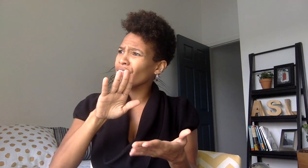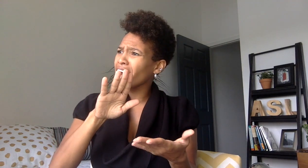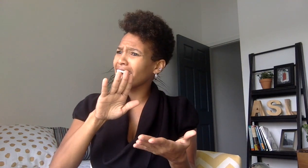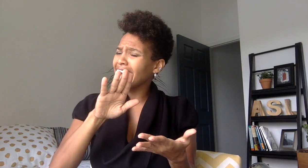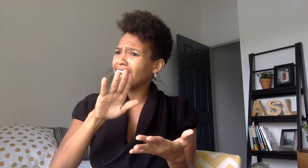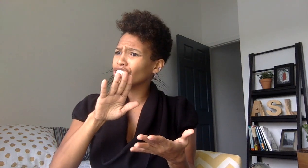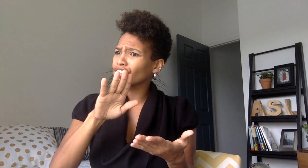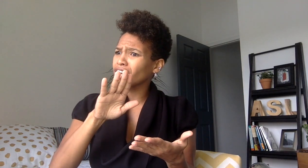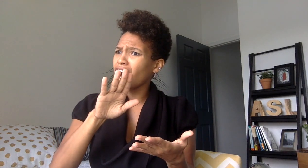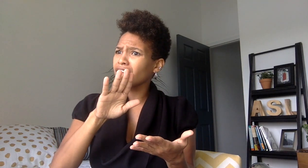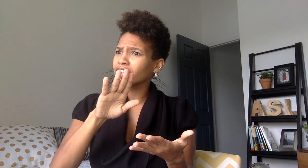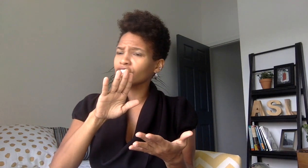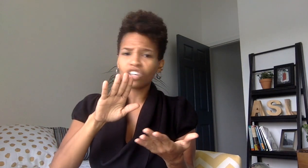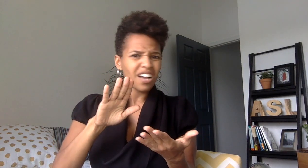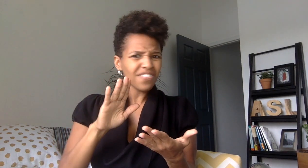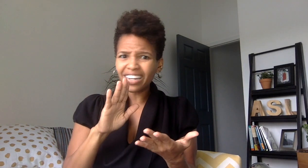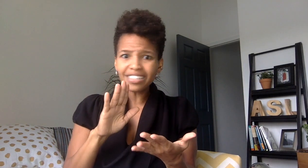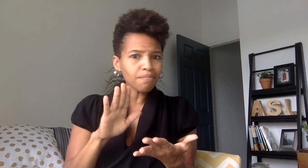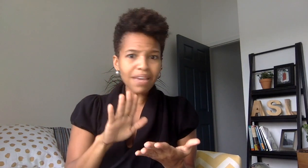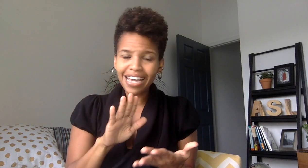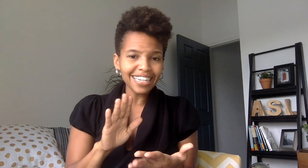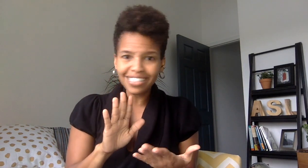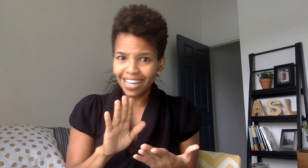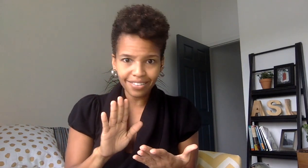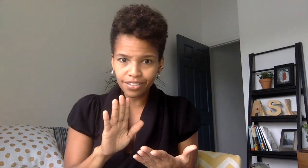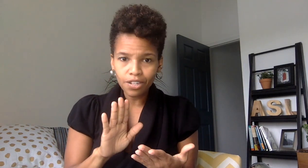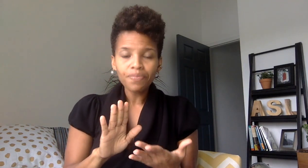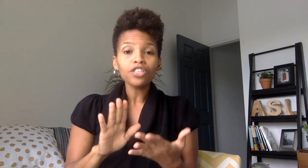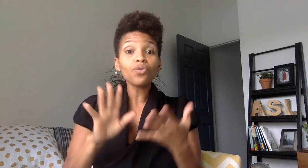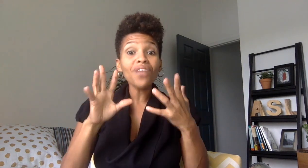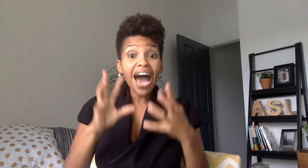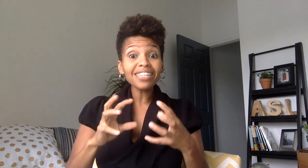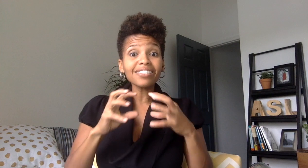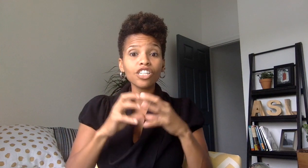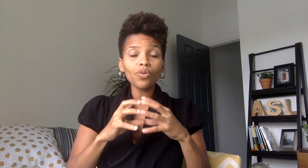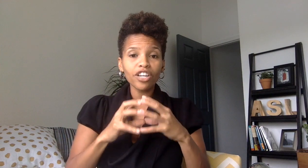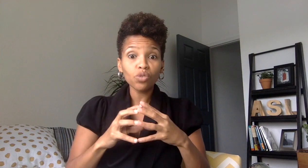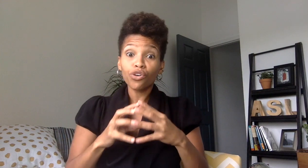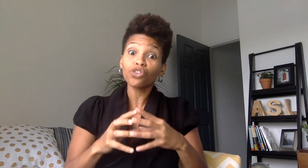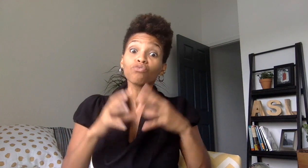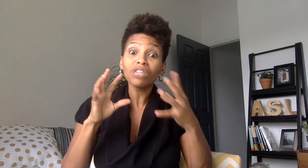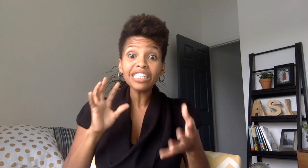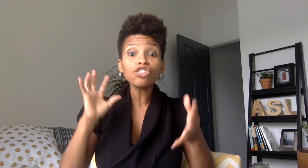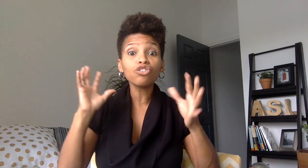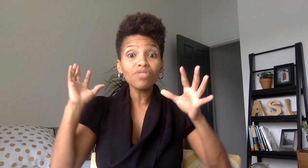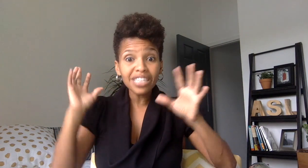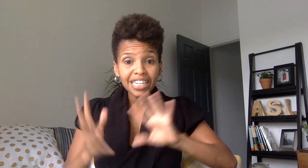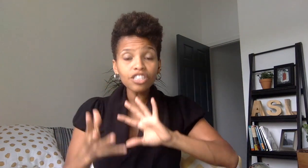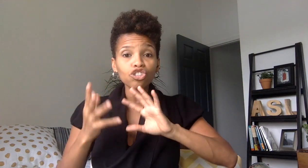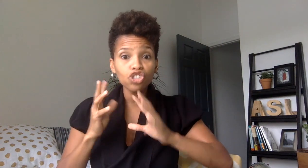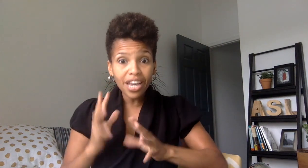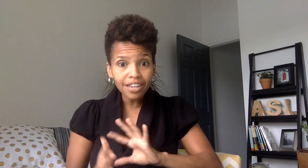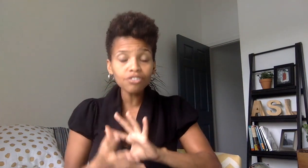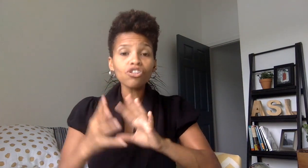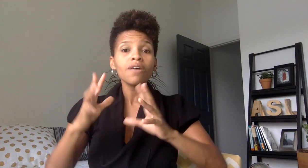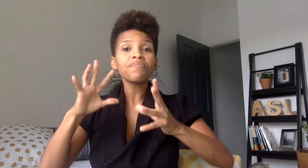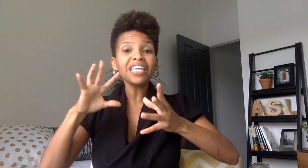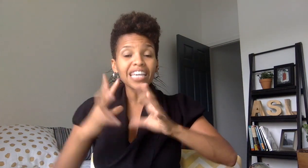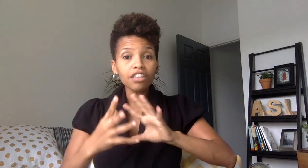that i entered college that doesn't make any sense so that is a situation where you really do need to change the english